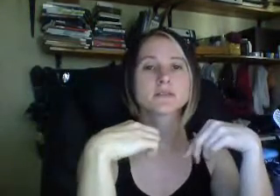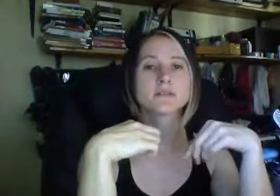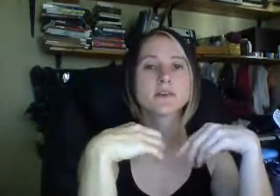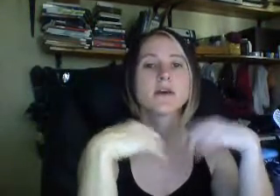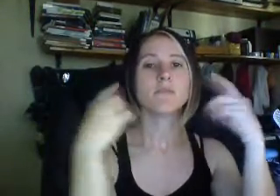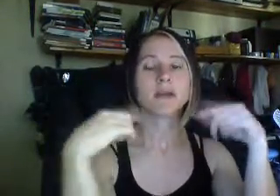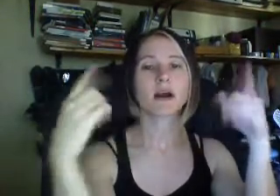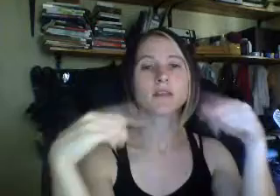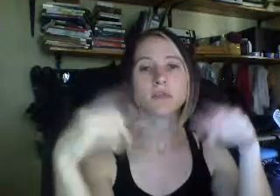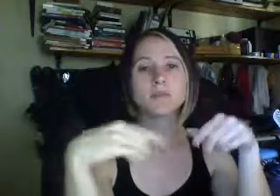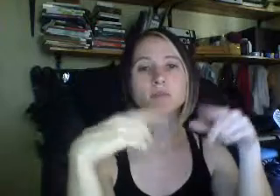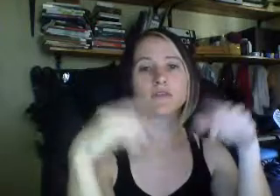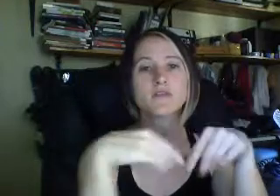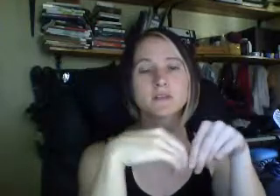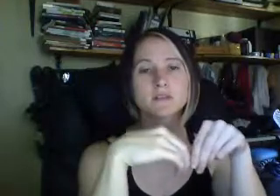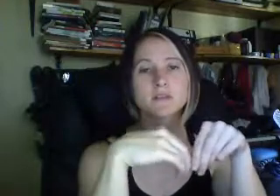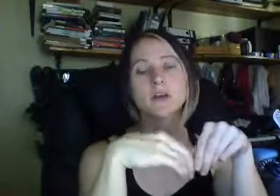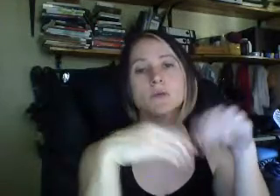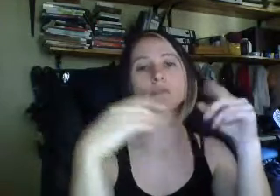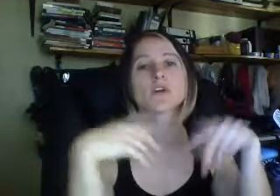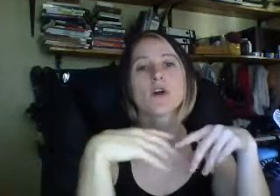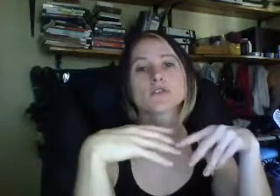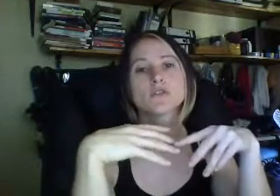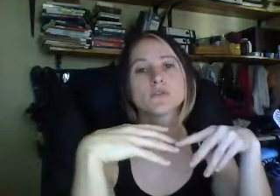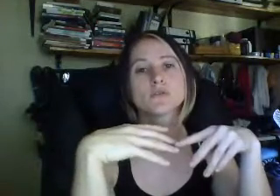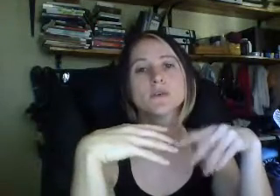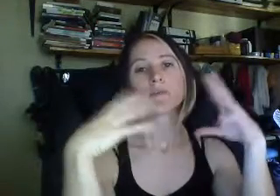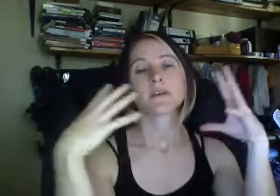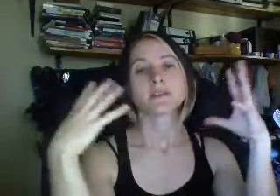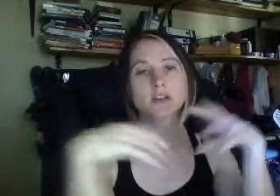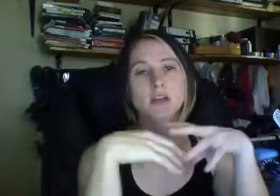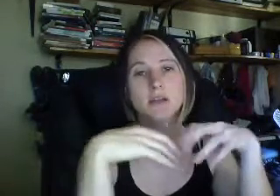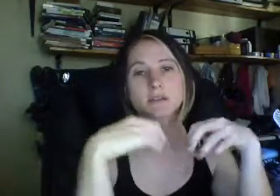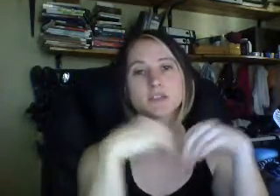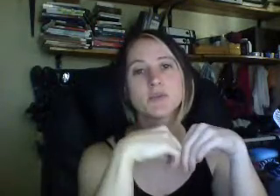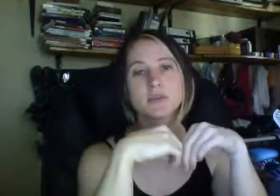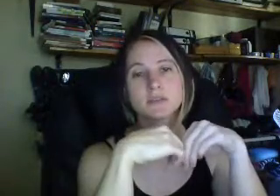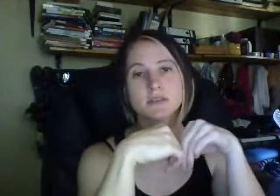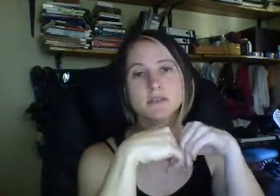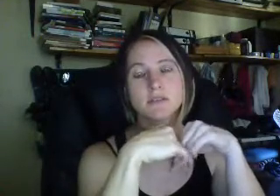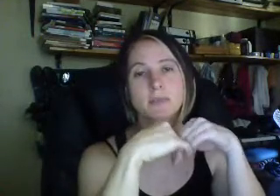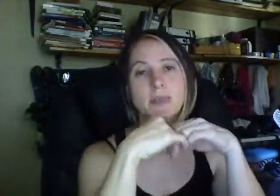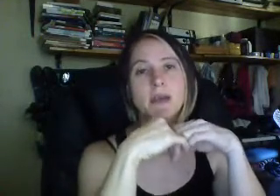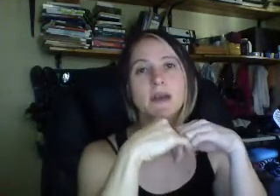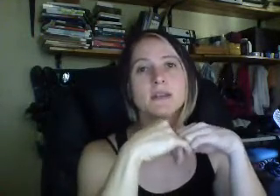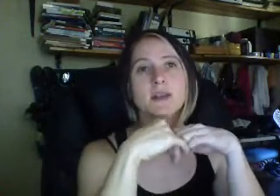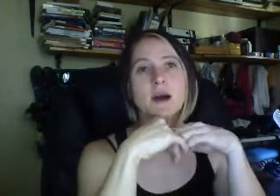make other people feel with regards to sexualized experiences. Now,